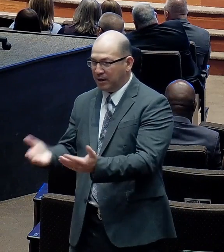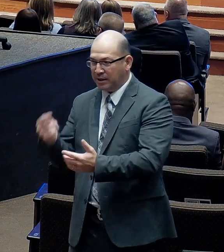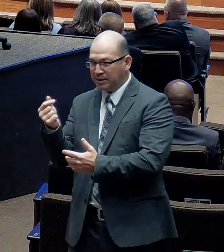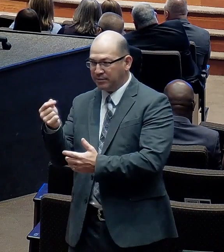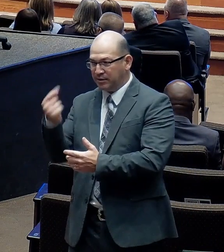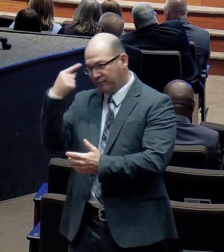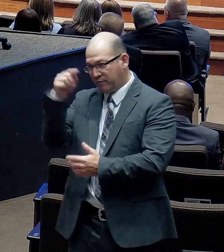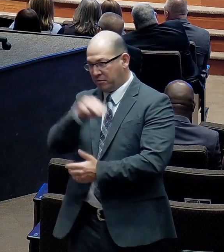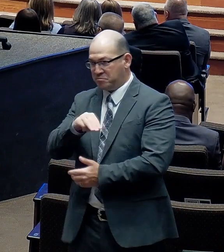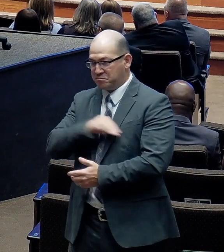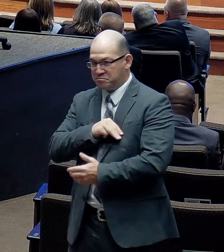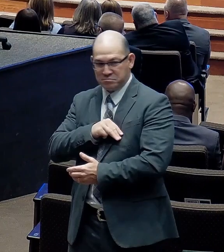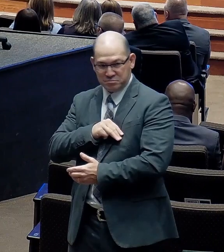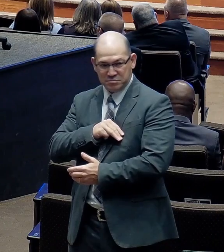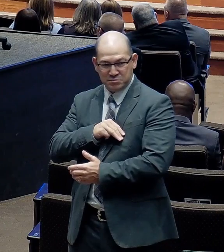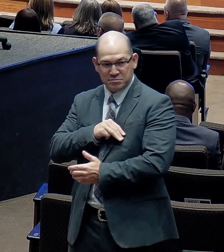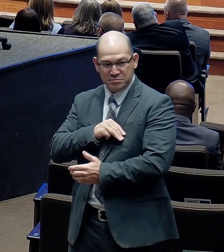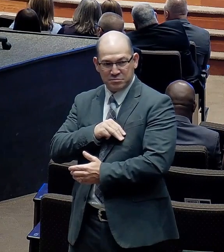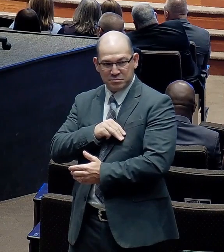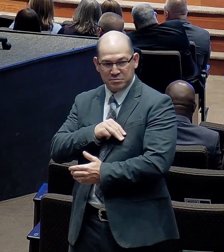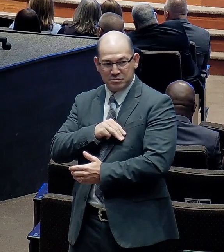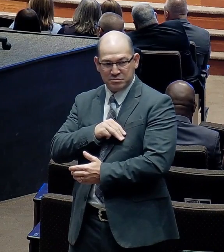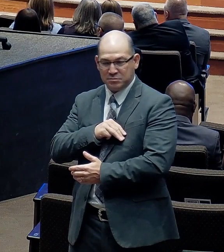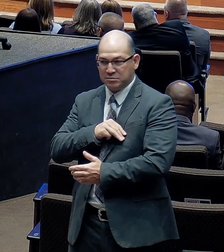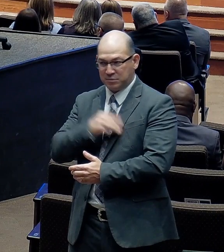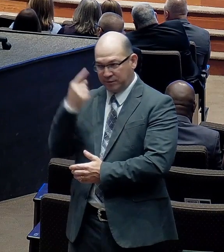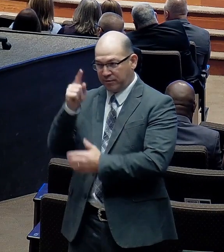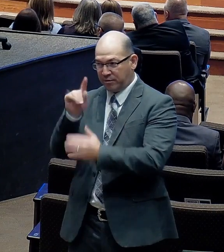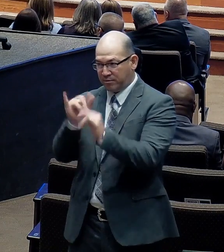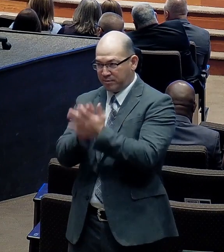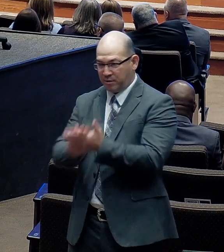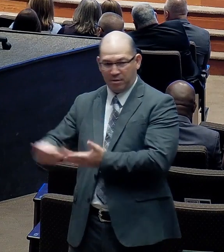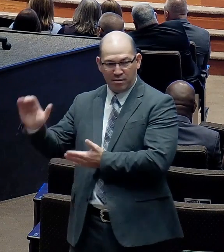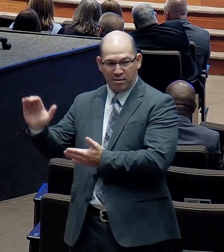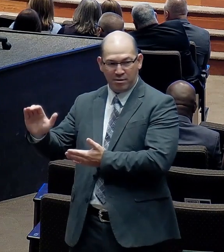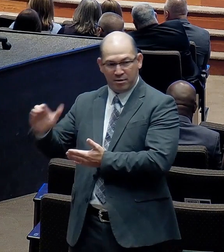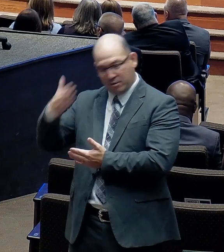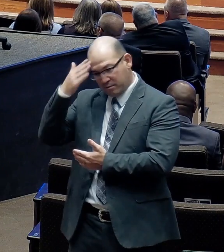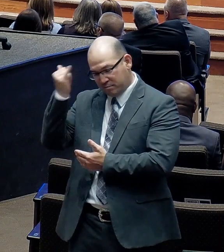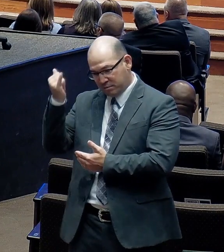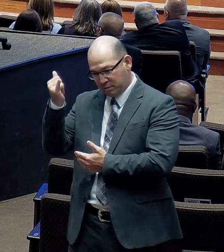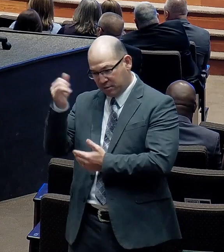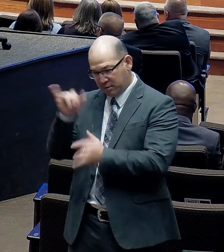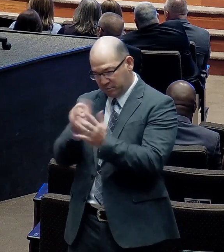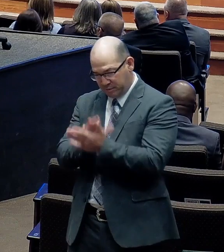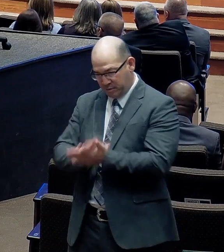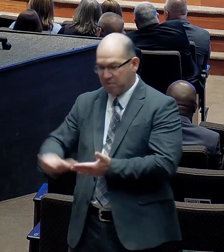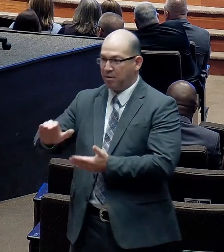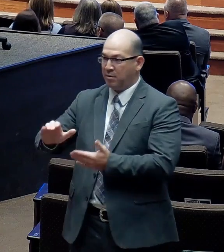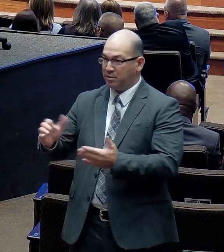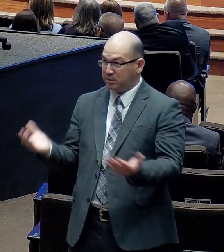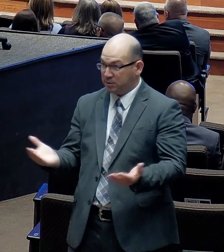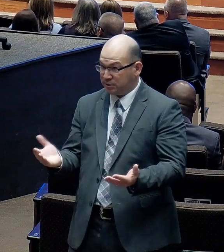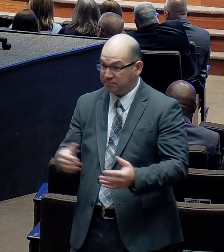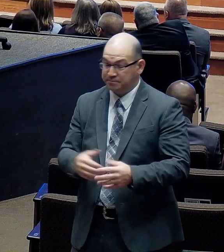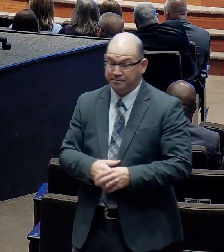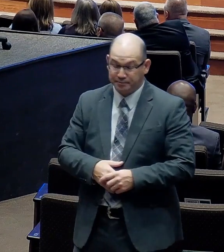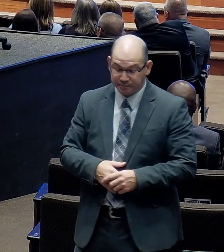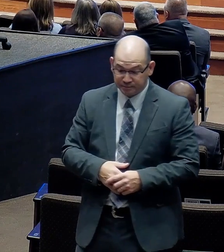Bible college. And because of the. West Coast Baptist College. Which is a ministry.